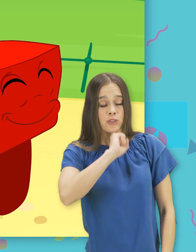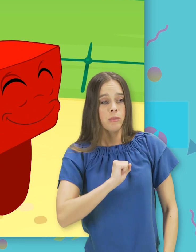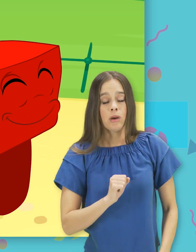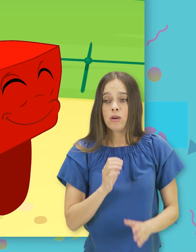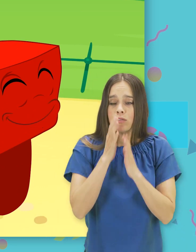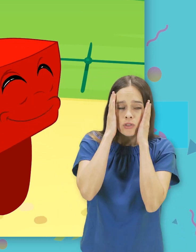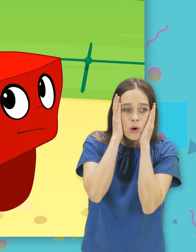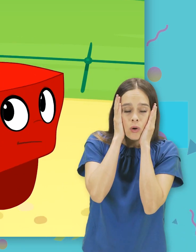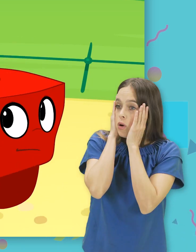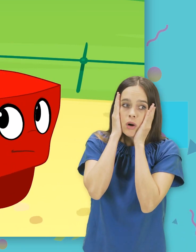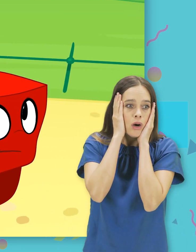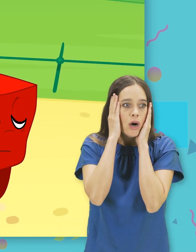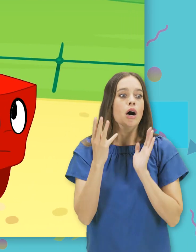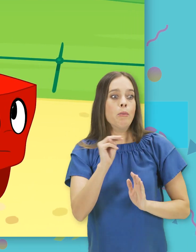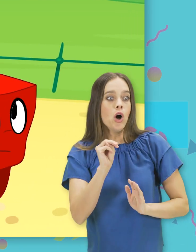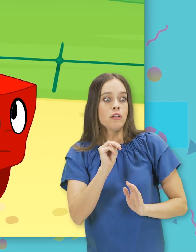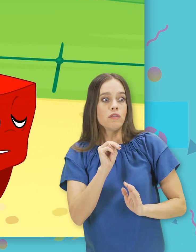Oh, no. Morple, look.